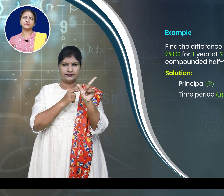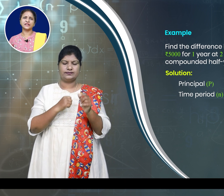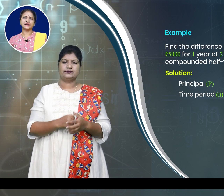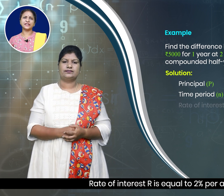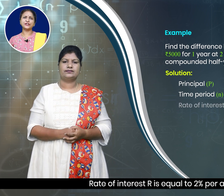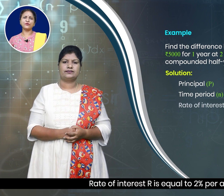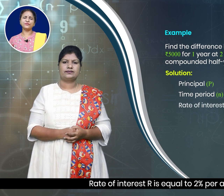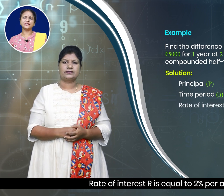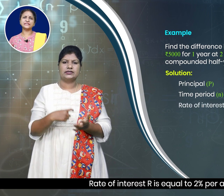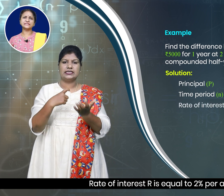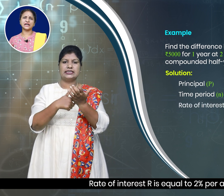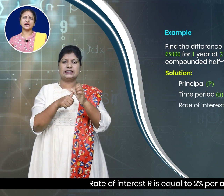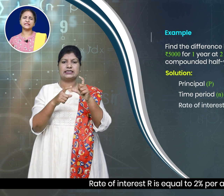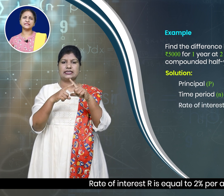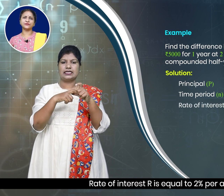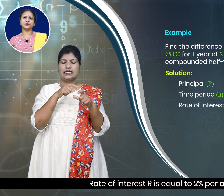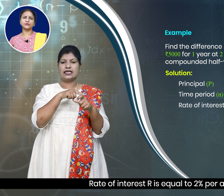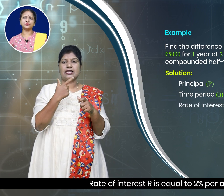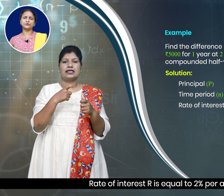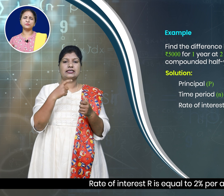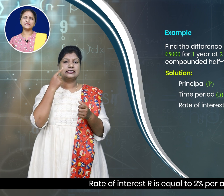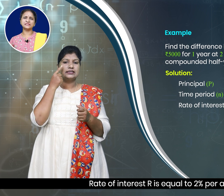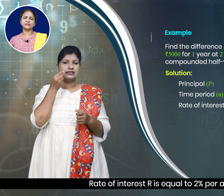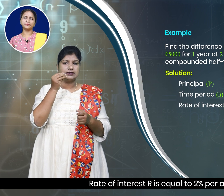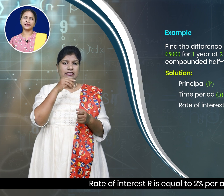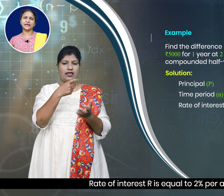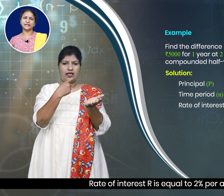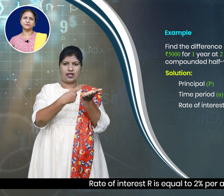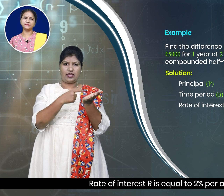Rate of interest R is equal to 2 percent per annum.